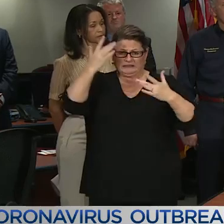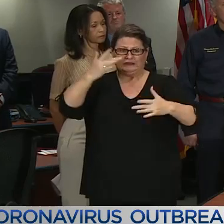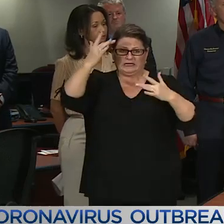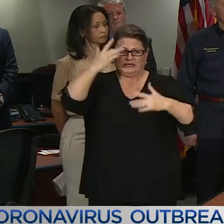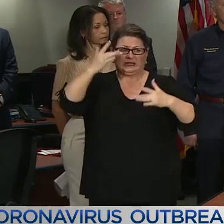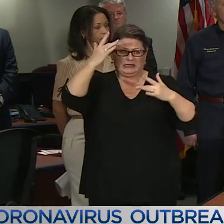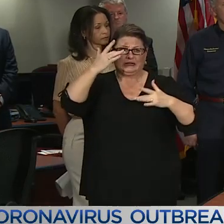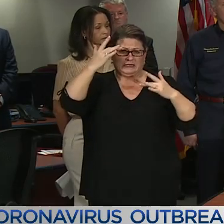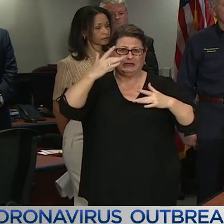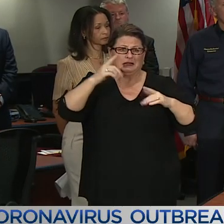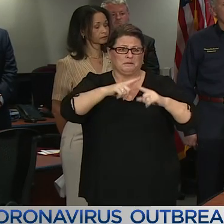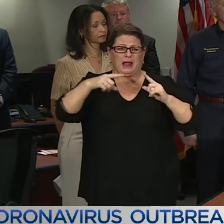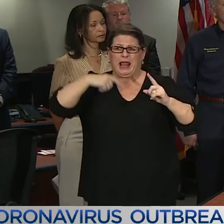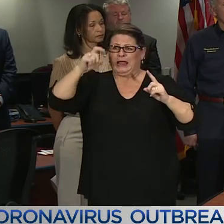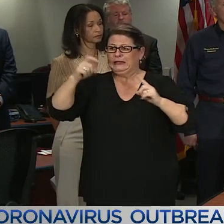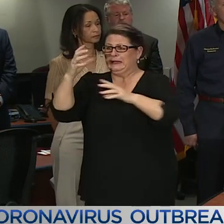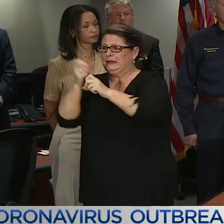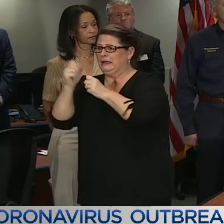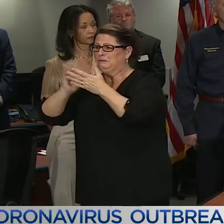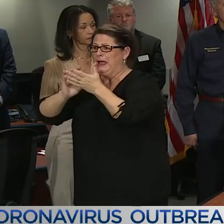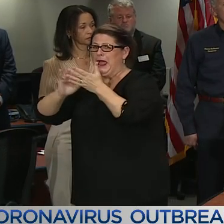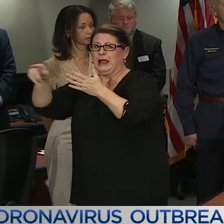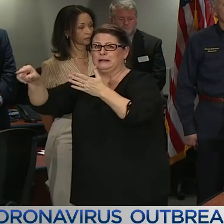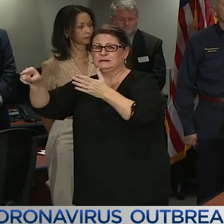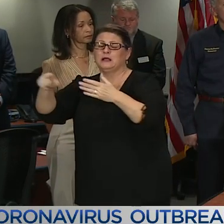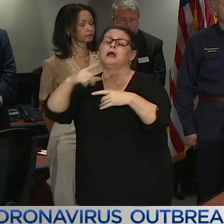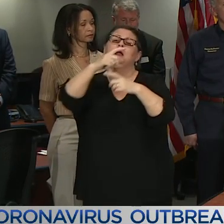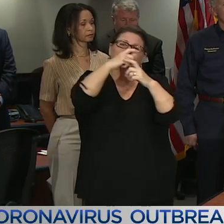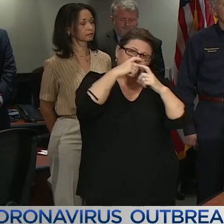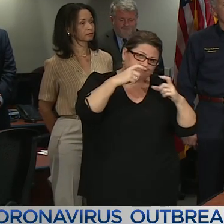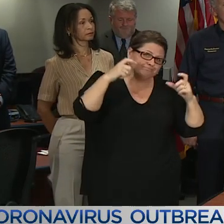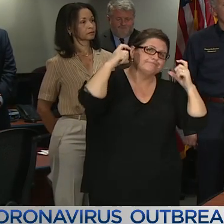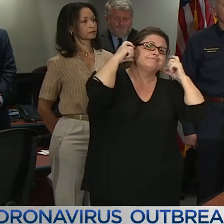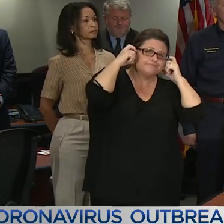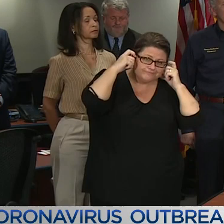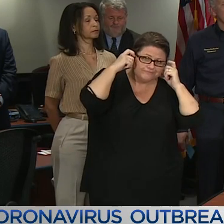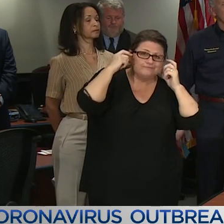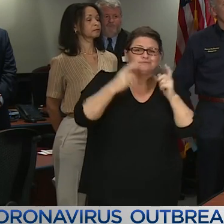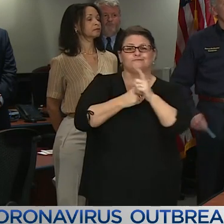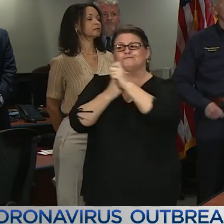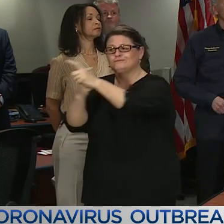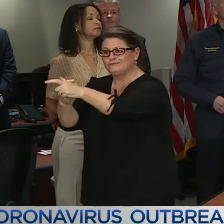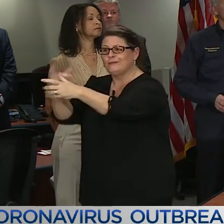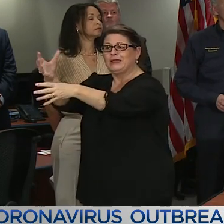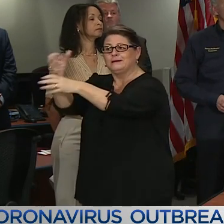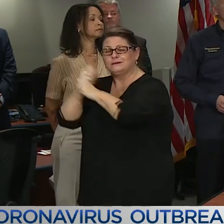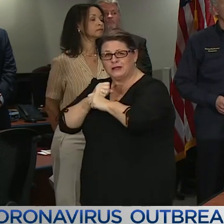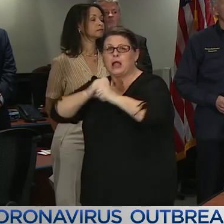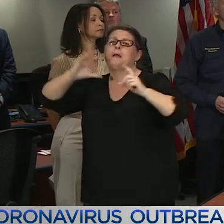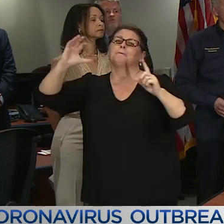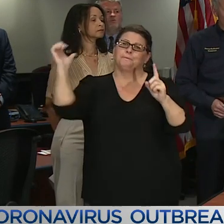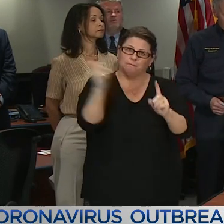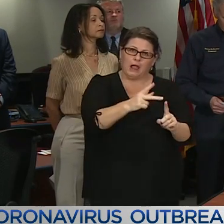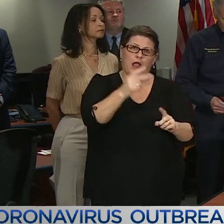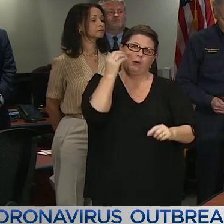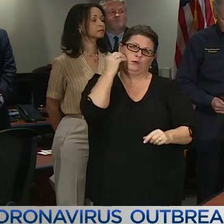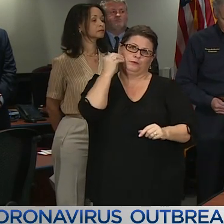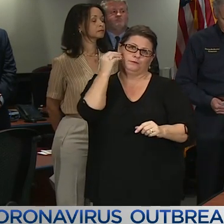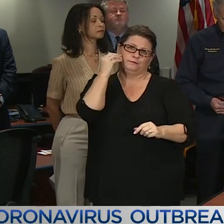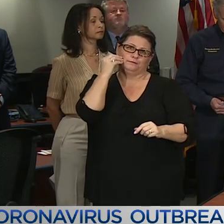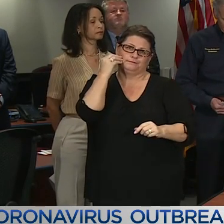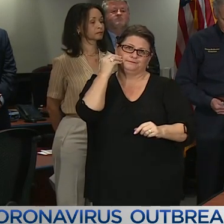when leaving to get medical items if a homemade mask is all they have. Again we will post on our website